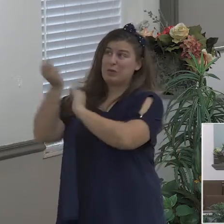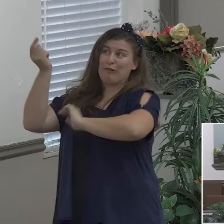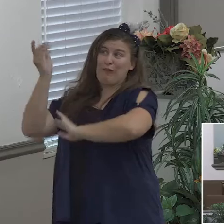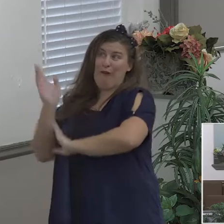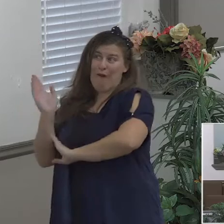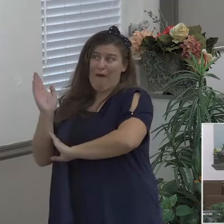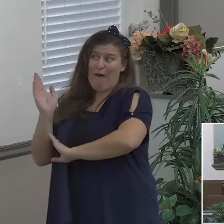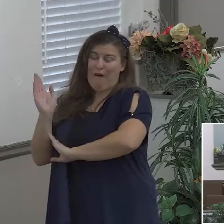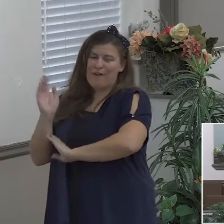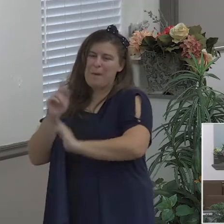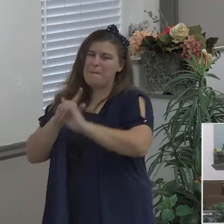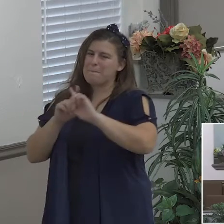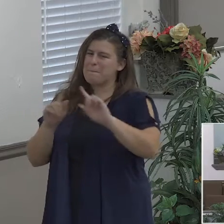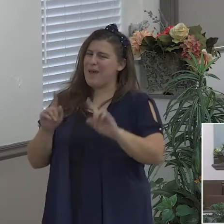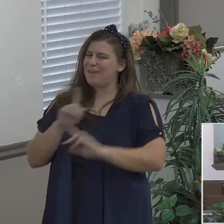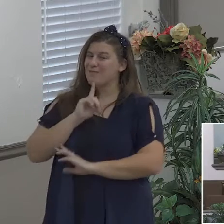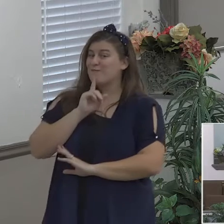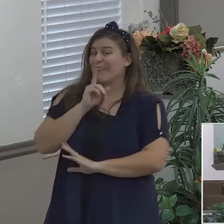isn't true in our lives